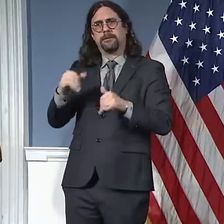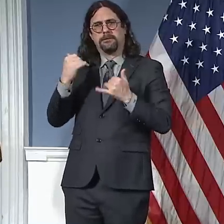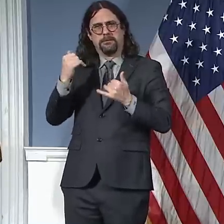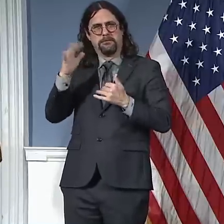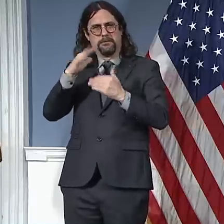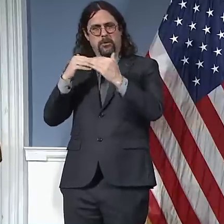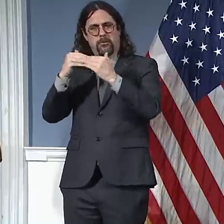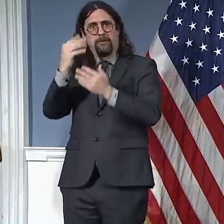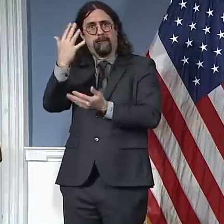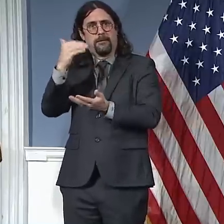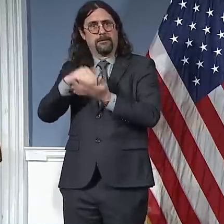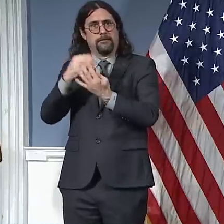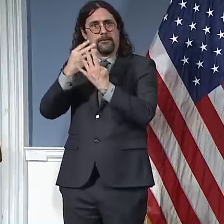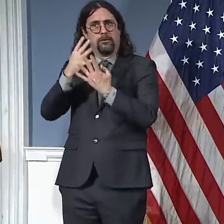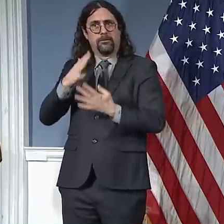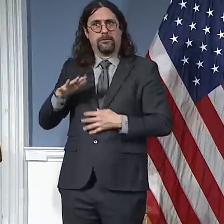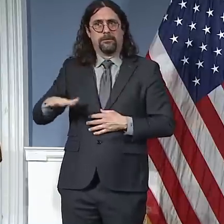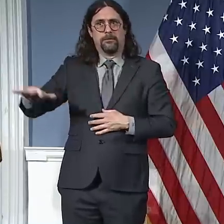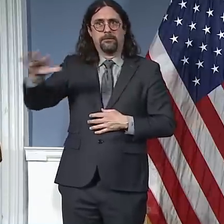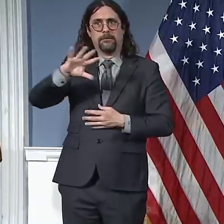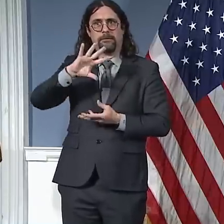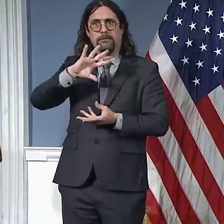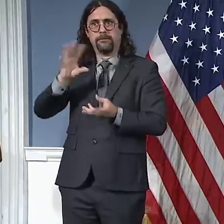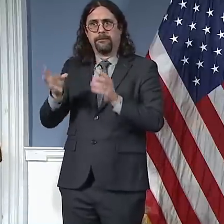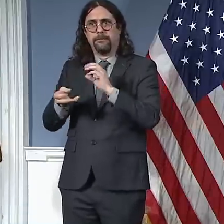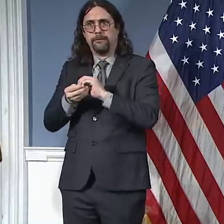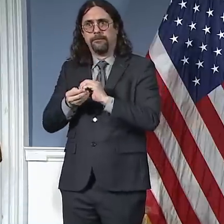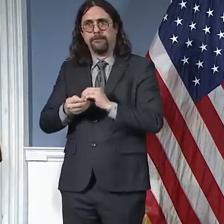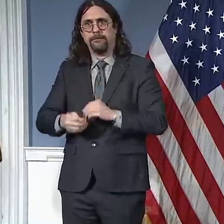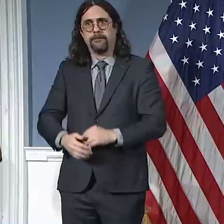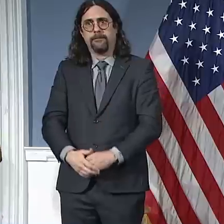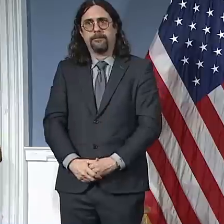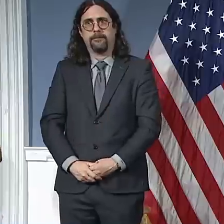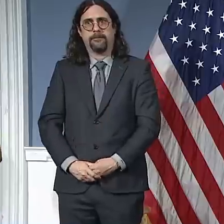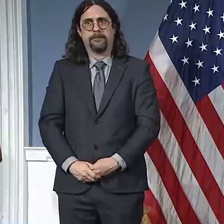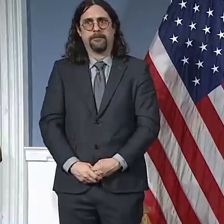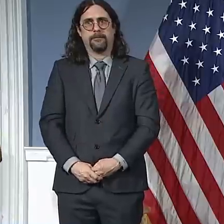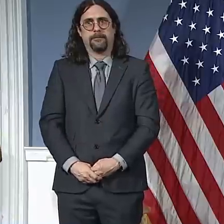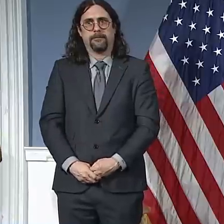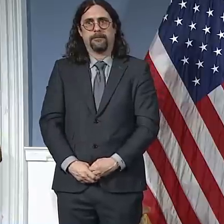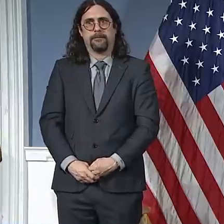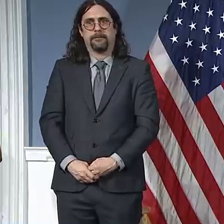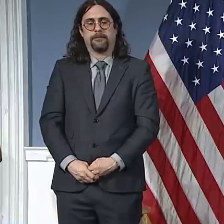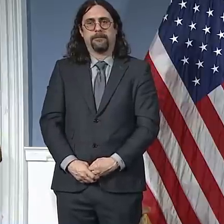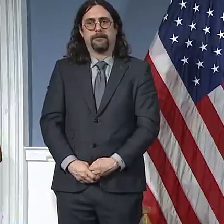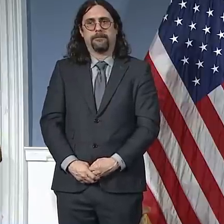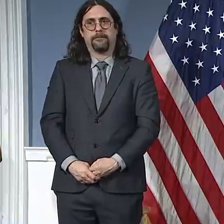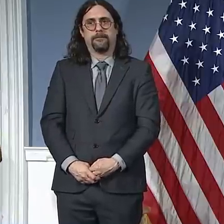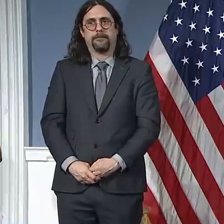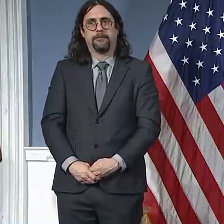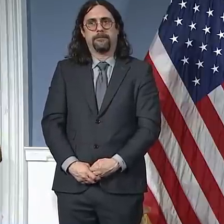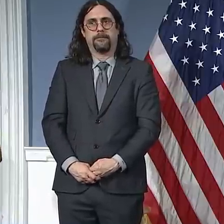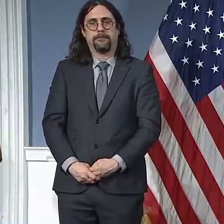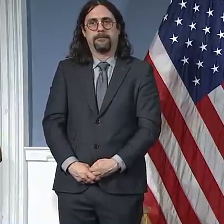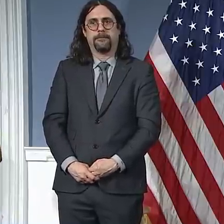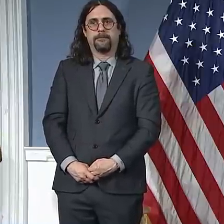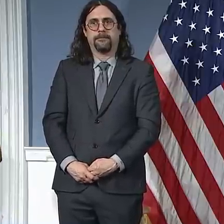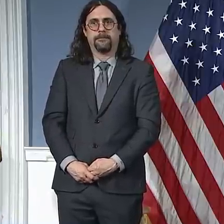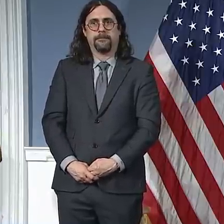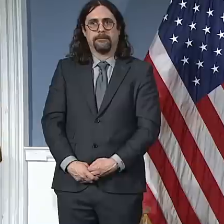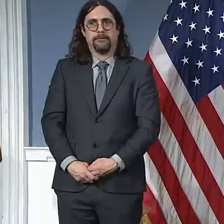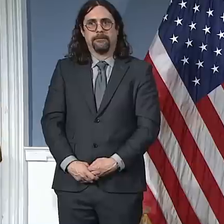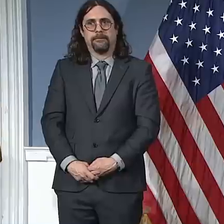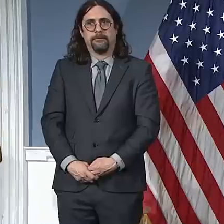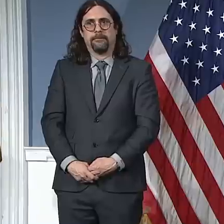accurate about which are the group that I have the direct ability to release into a work release monitored and supervised program